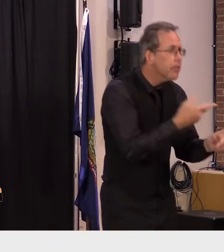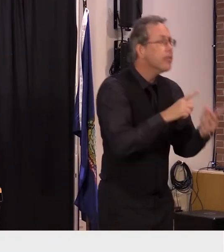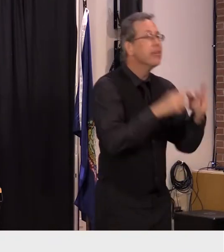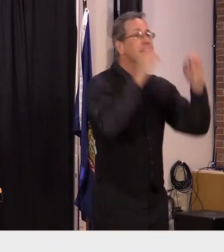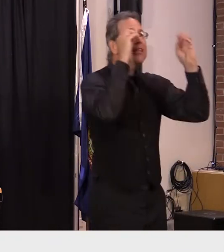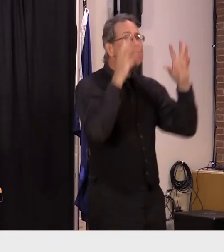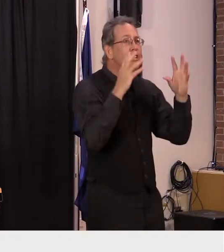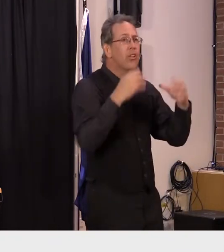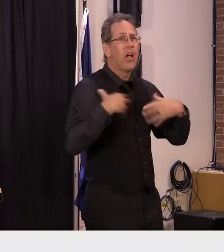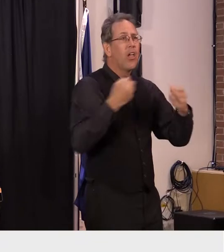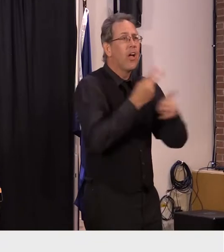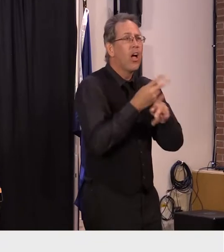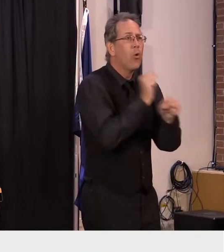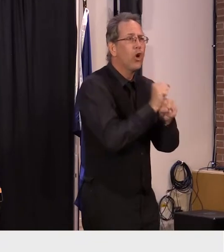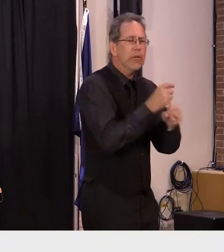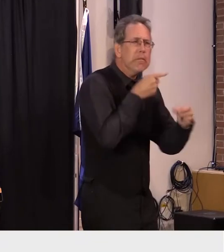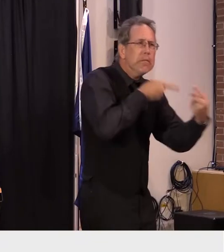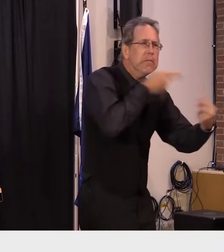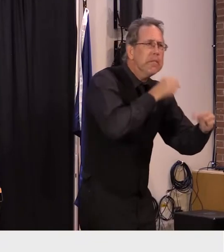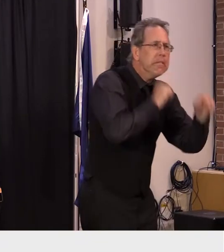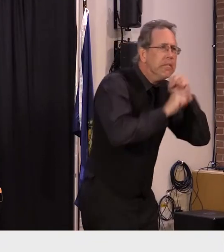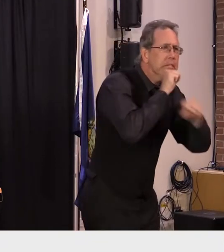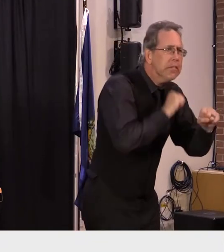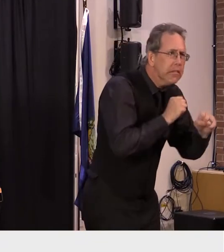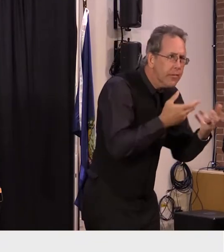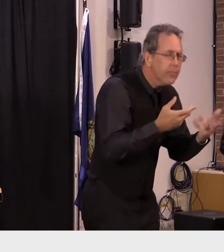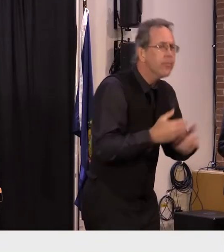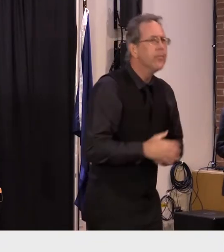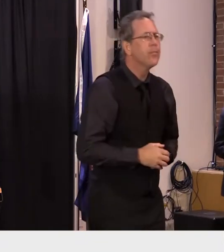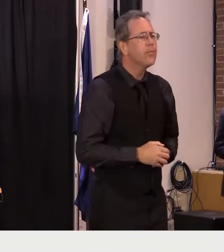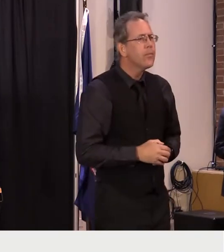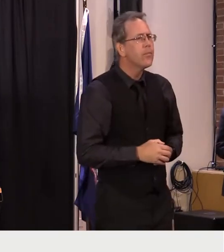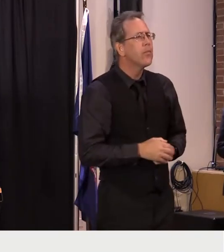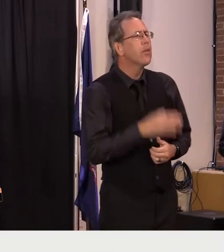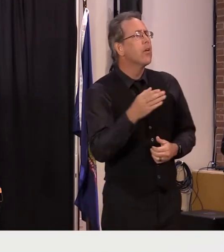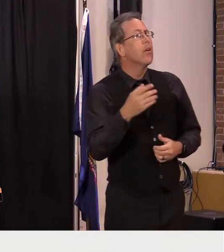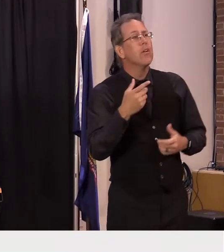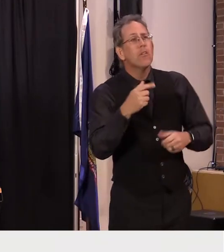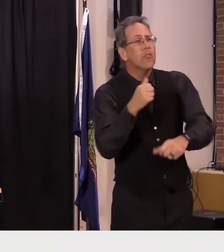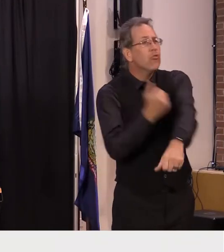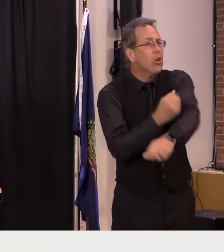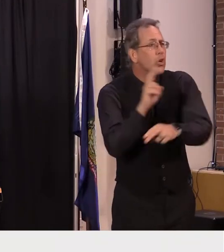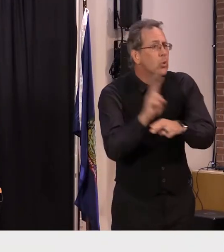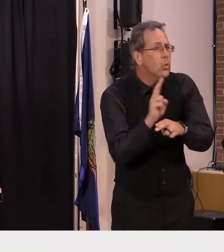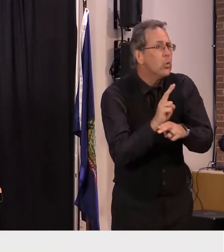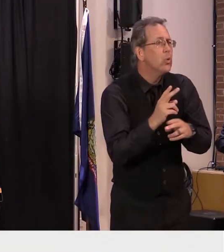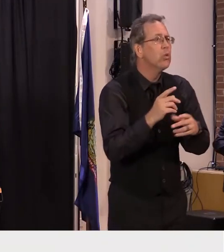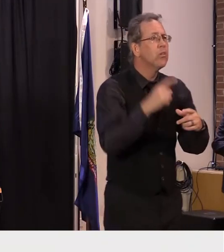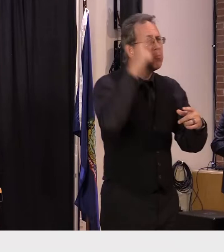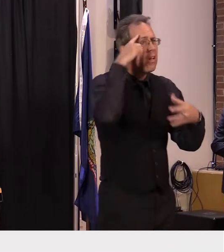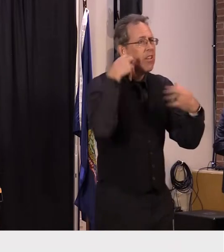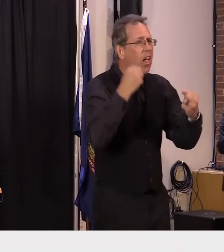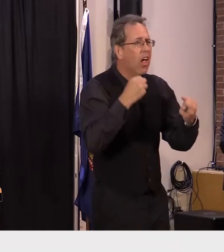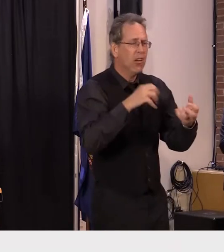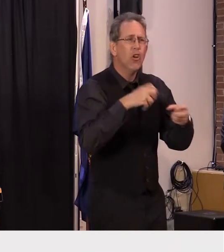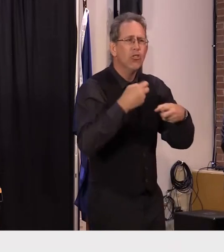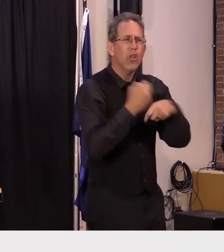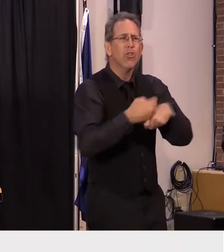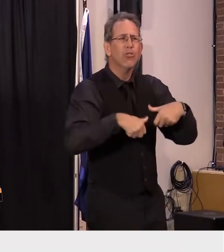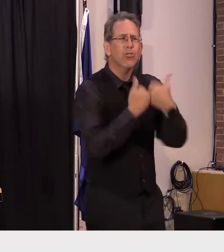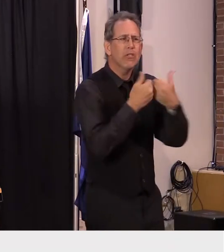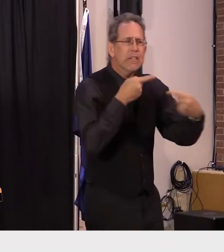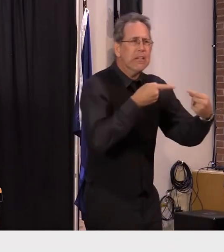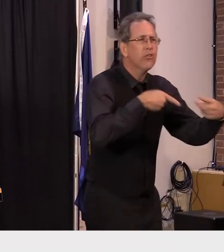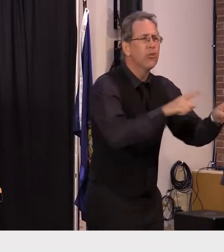workers the mental health and substance abuse challenges that worsened during the pandemic and the emotional turmoil